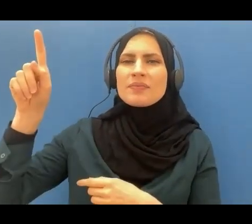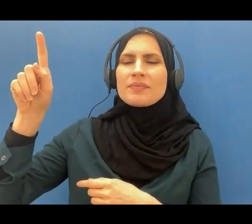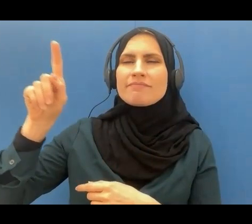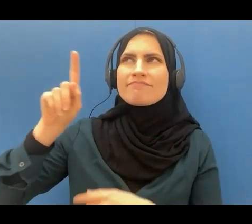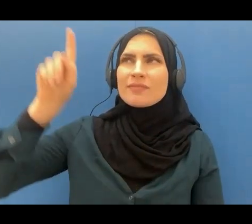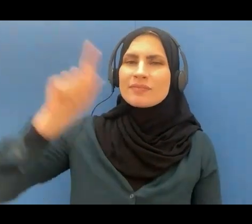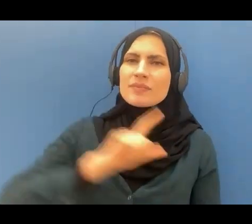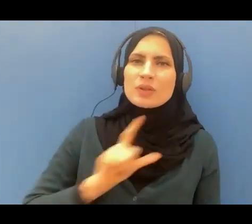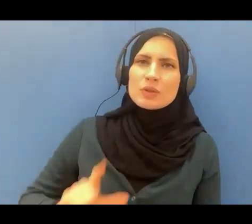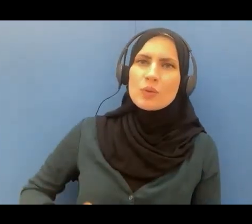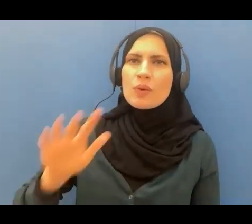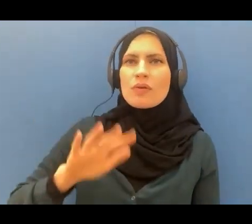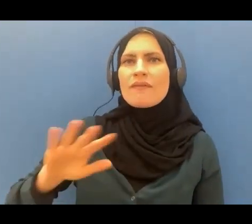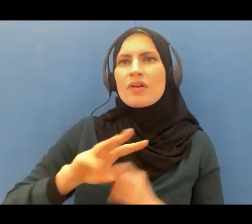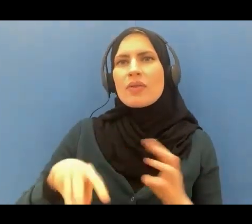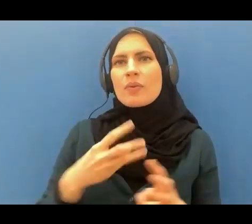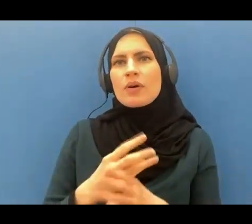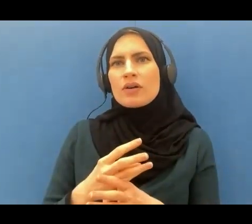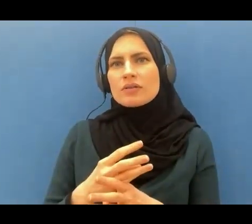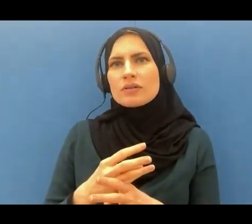the worlds the Lord of all